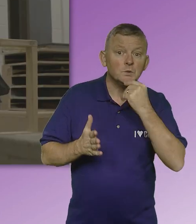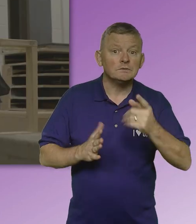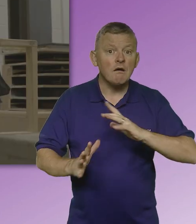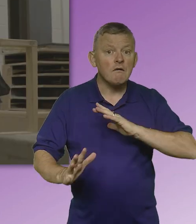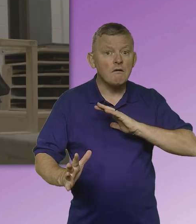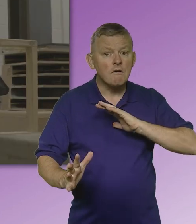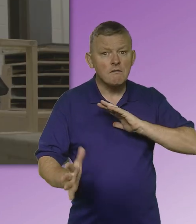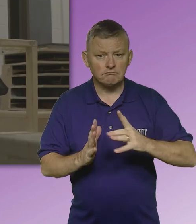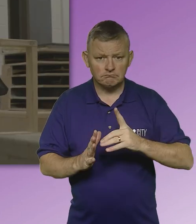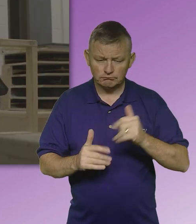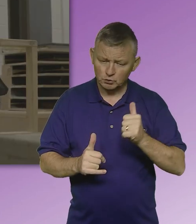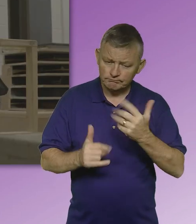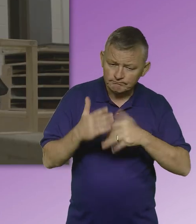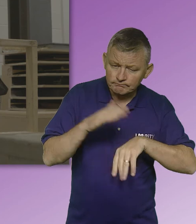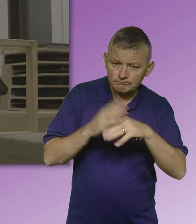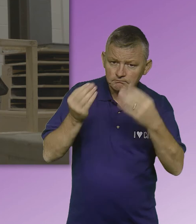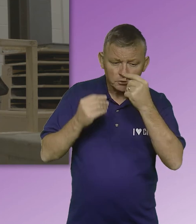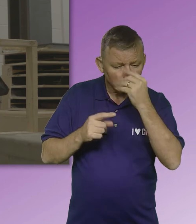learning support December 2018 financial at school